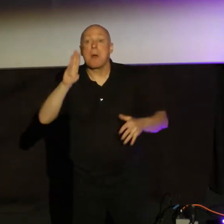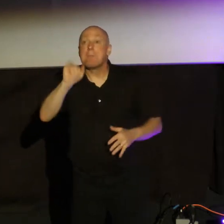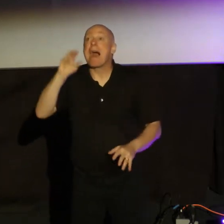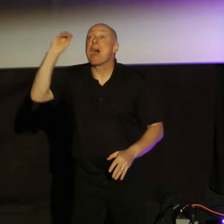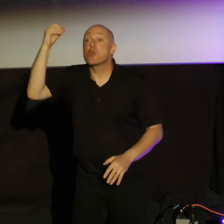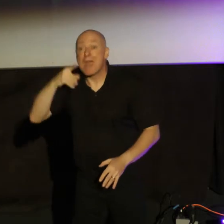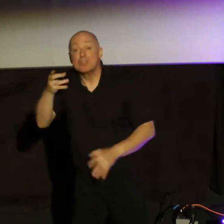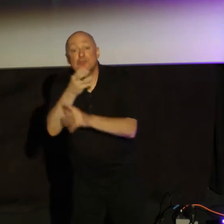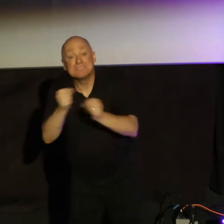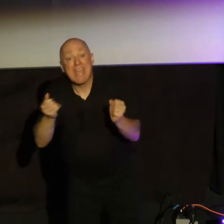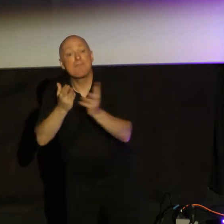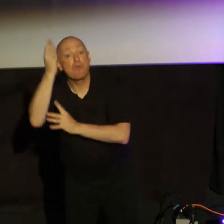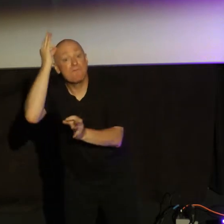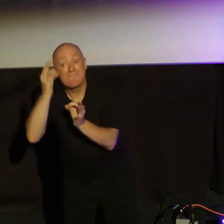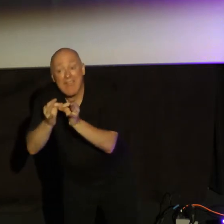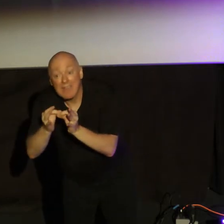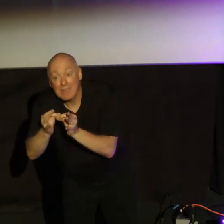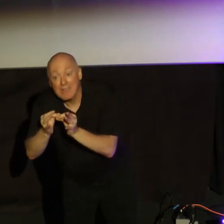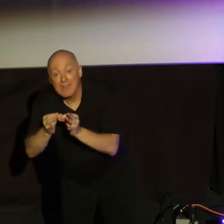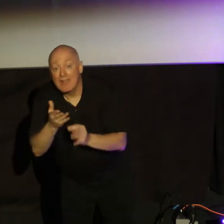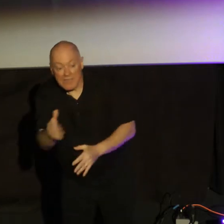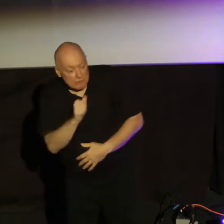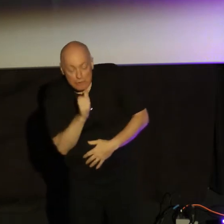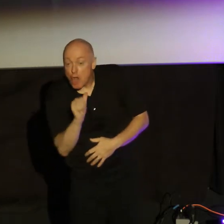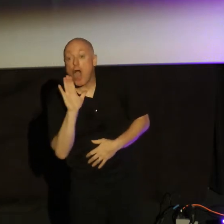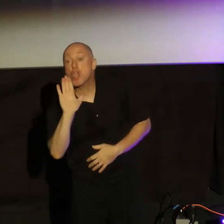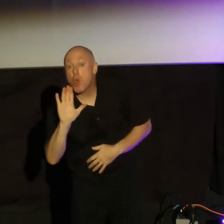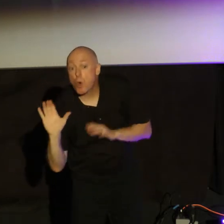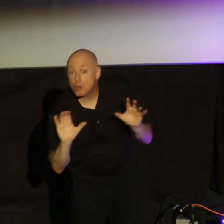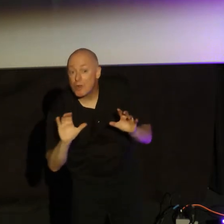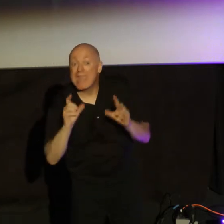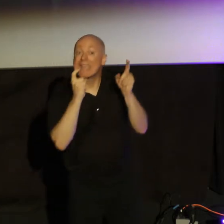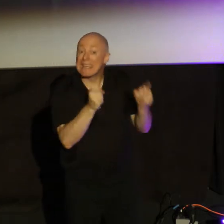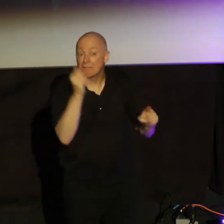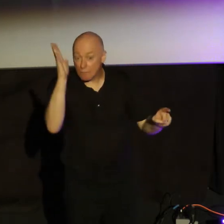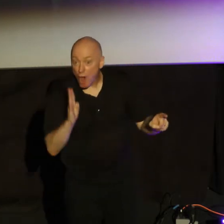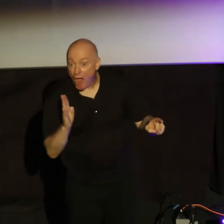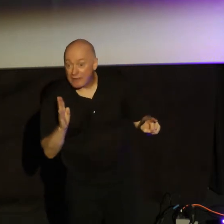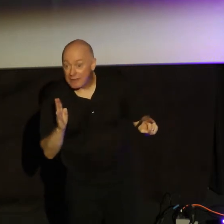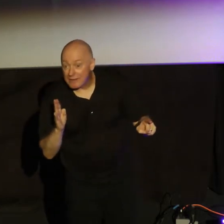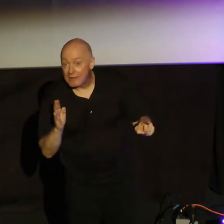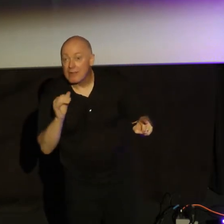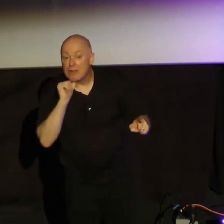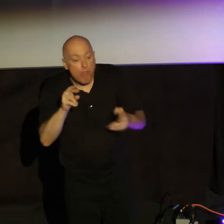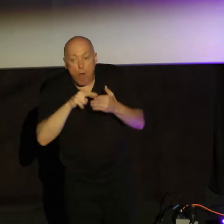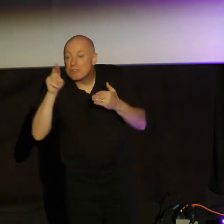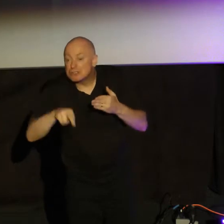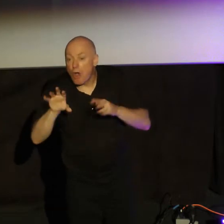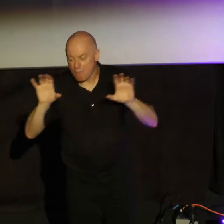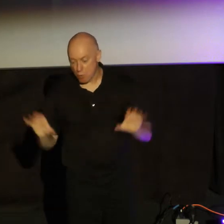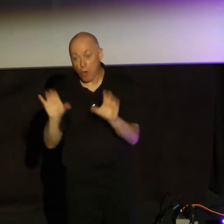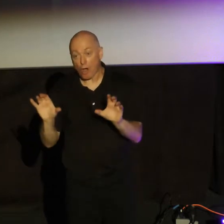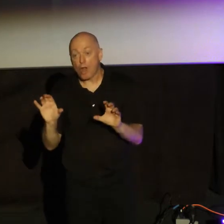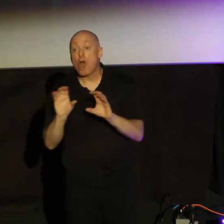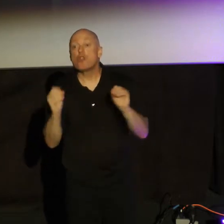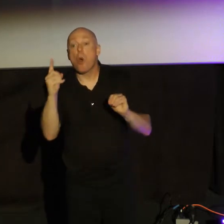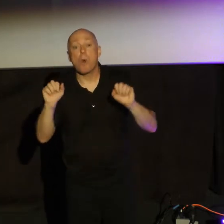you have been saved through faith, and this, not your own doing, it is the gift of God, not a result of work, so that no one may boast.